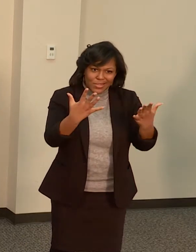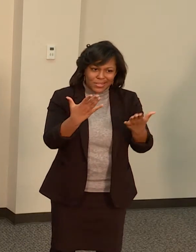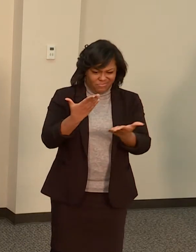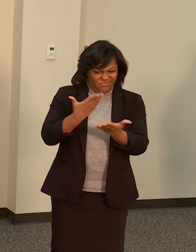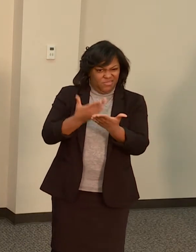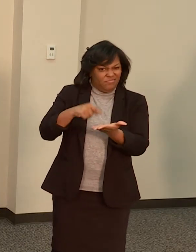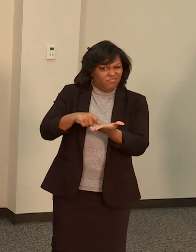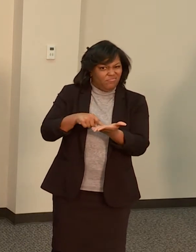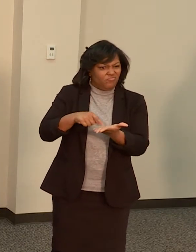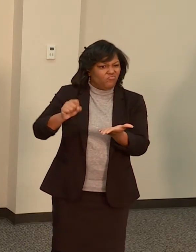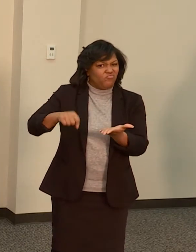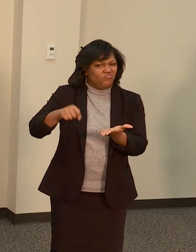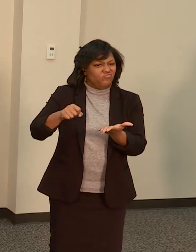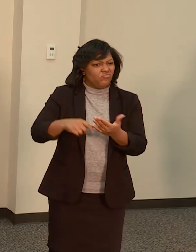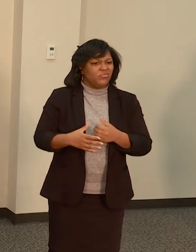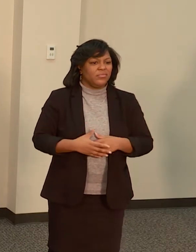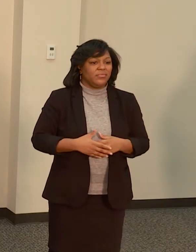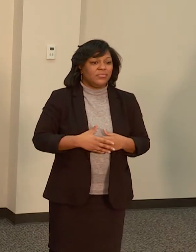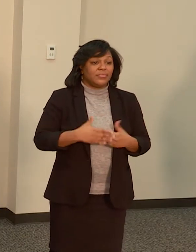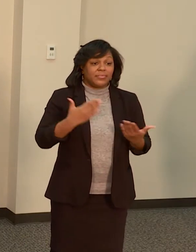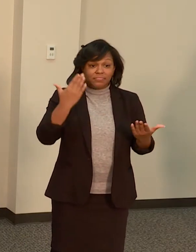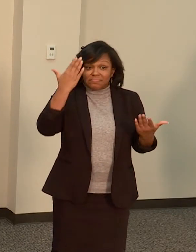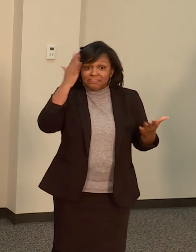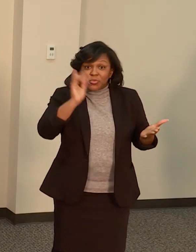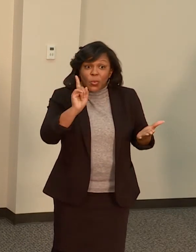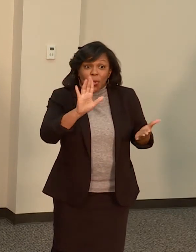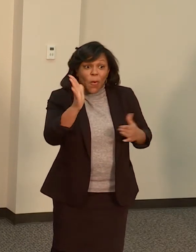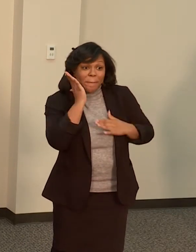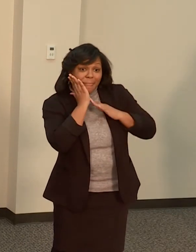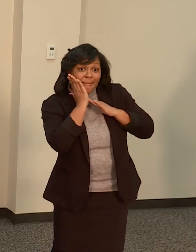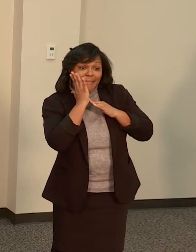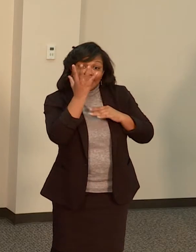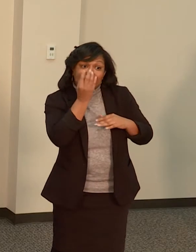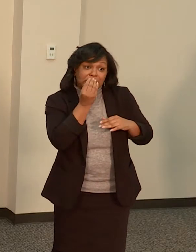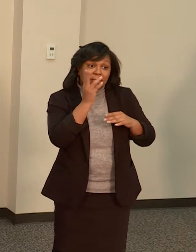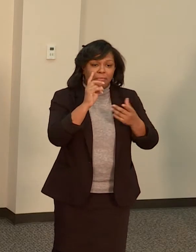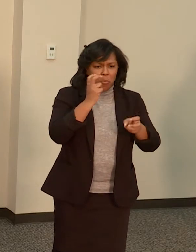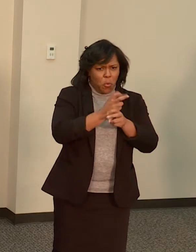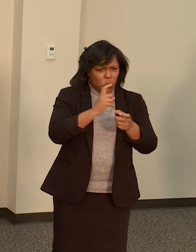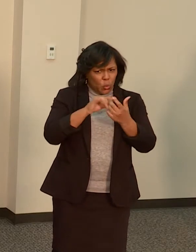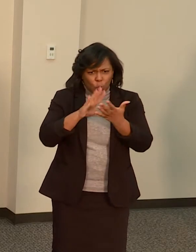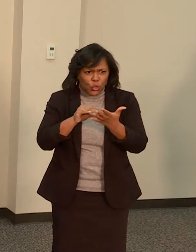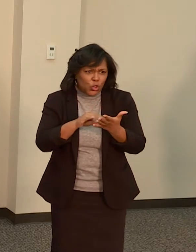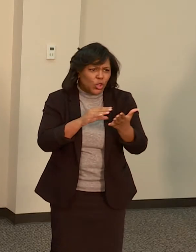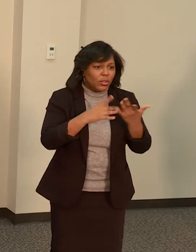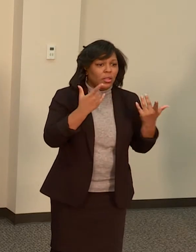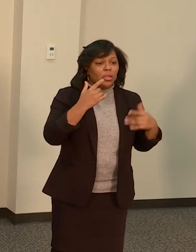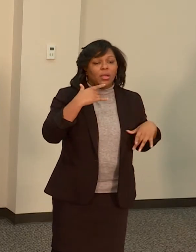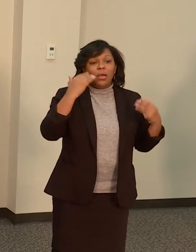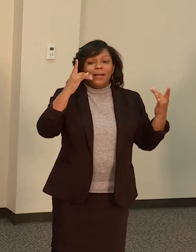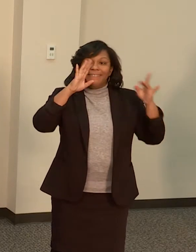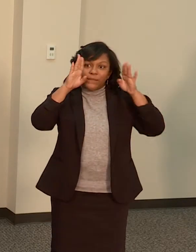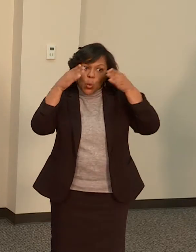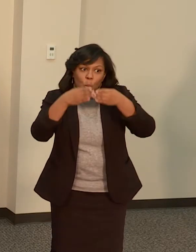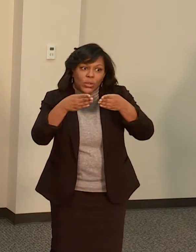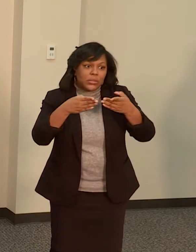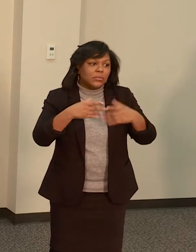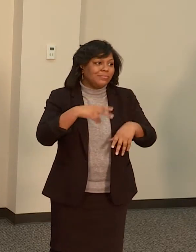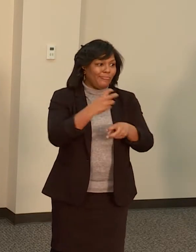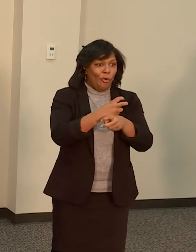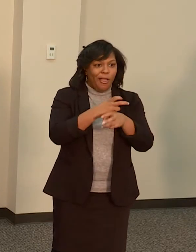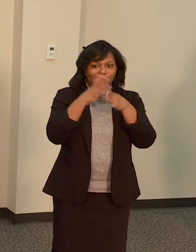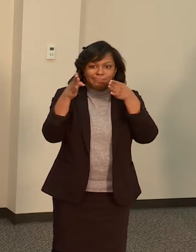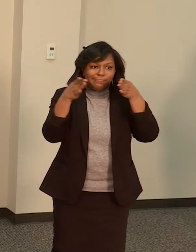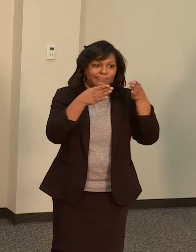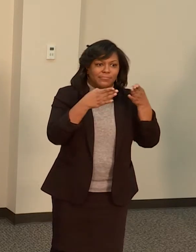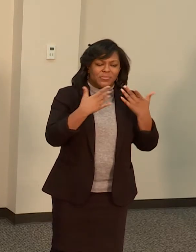don't know where you're going to lay your head at night, it is a lot harder to learn, to focus, to build relationships. This is a bold initiative that has proven to